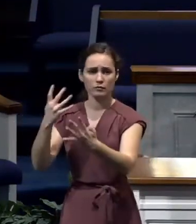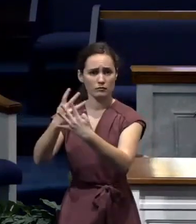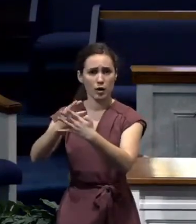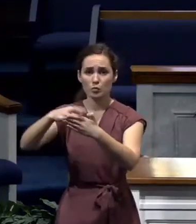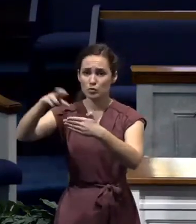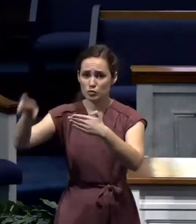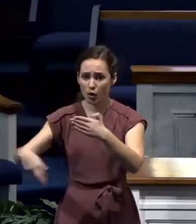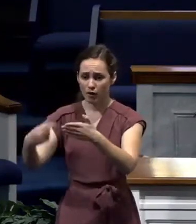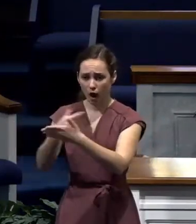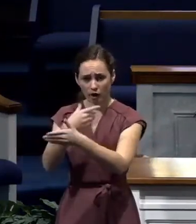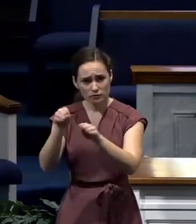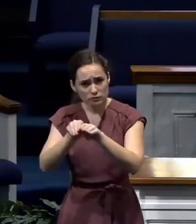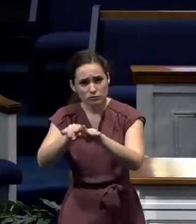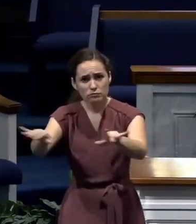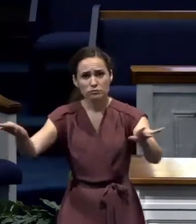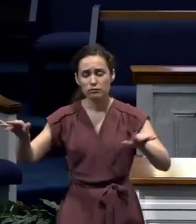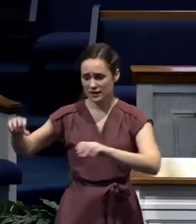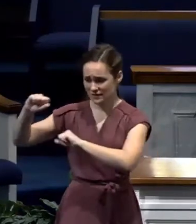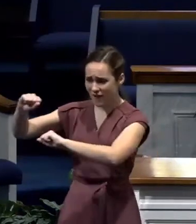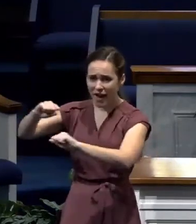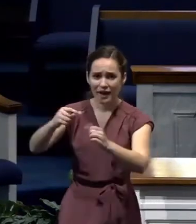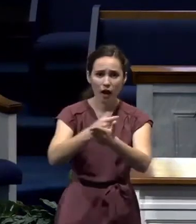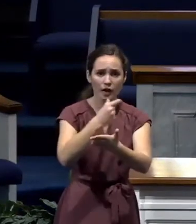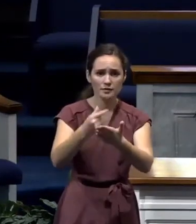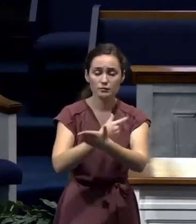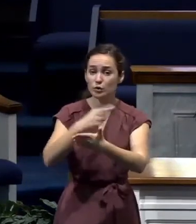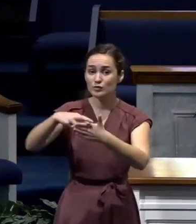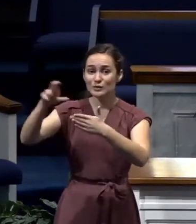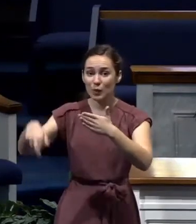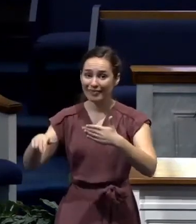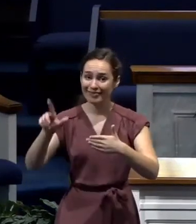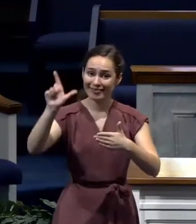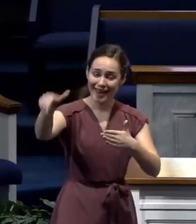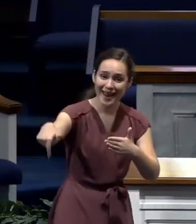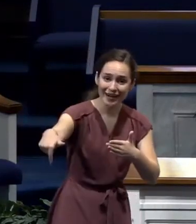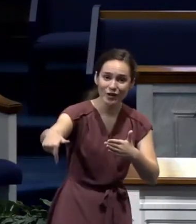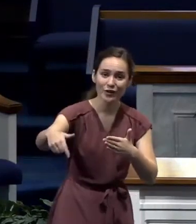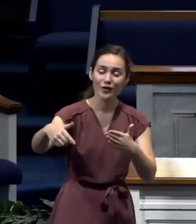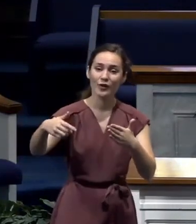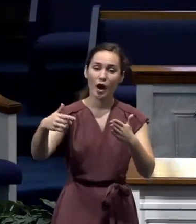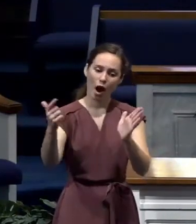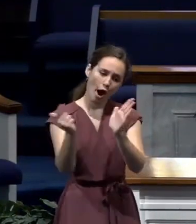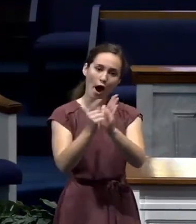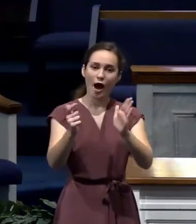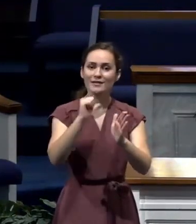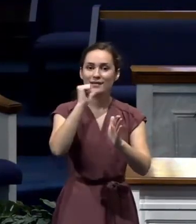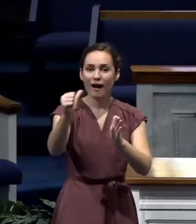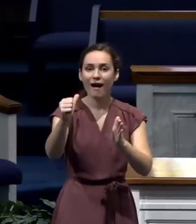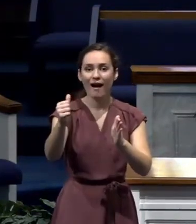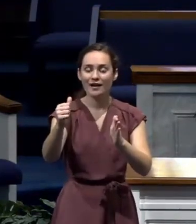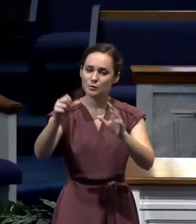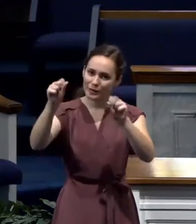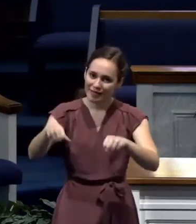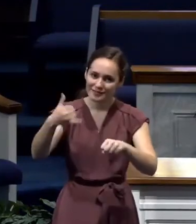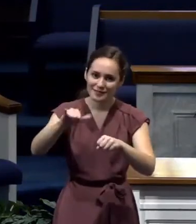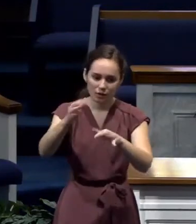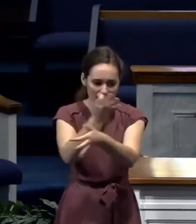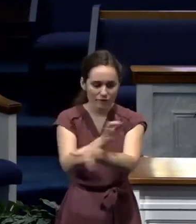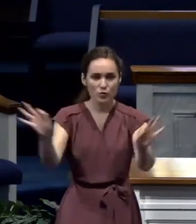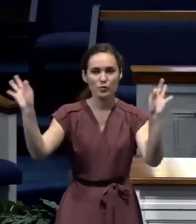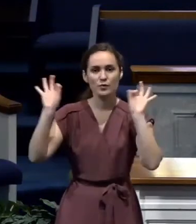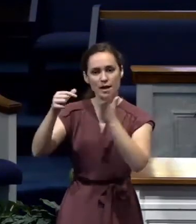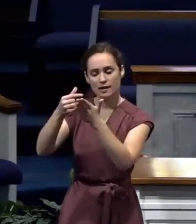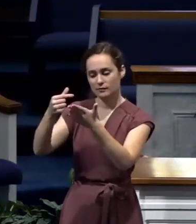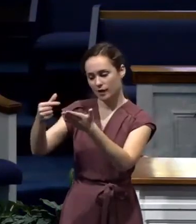lead to the gospel being able to spread even more in the future without hindrance from Rome. And they saw that God was in